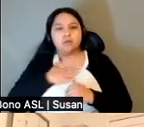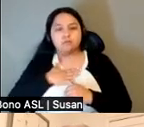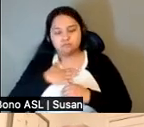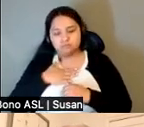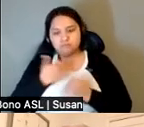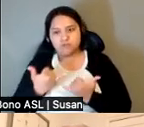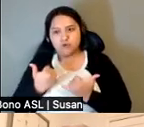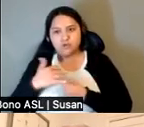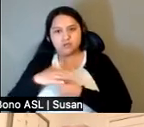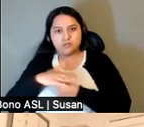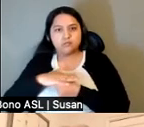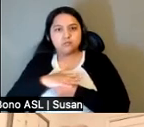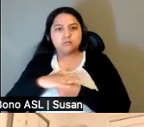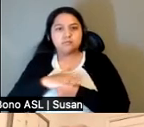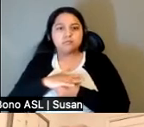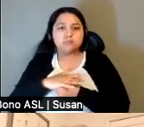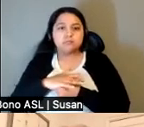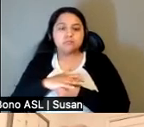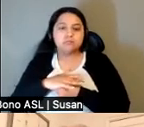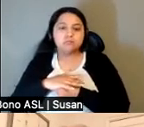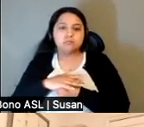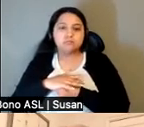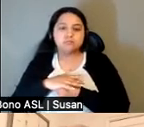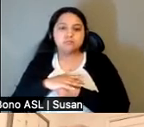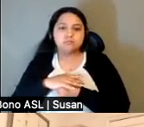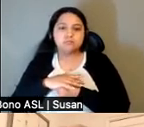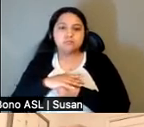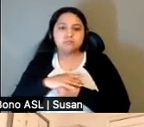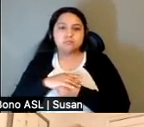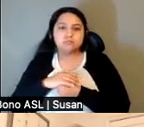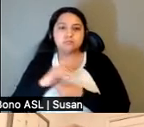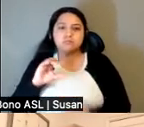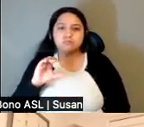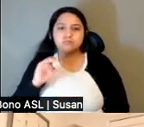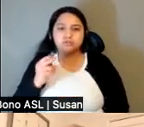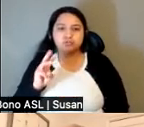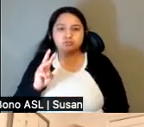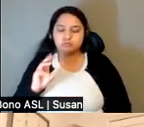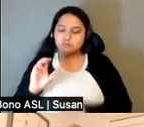is unceded territory.